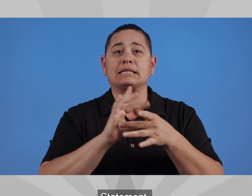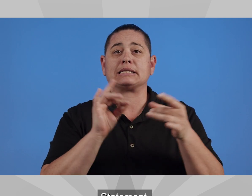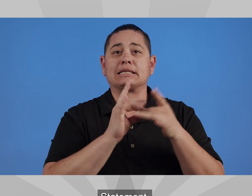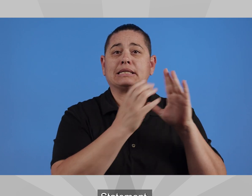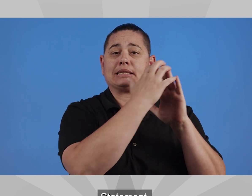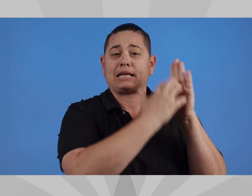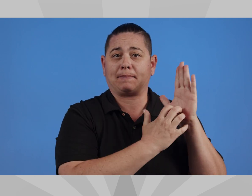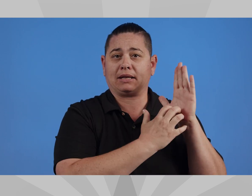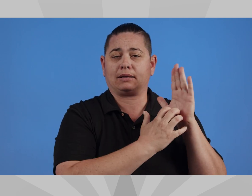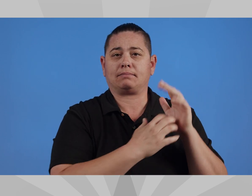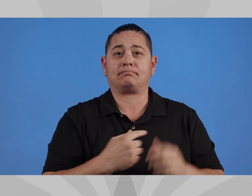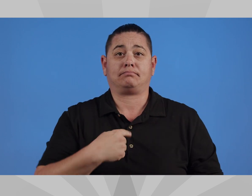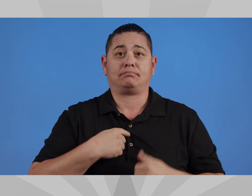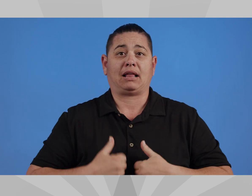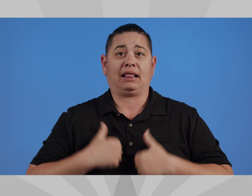Statement Statement